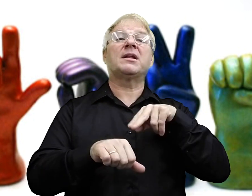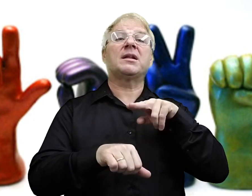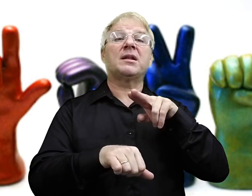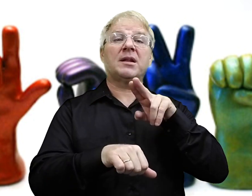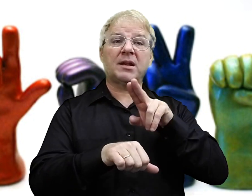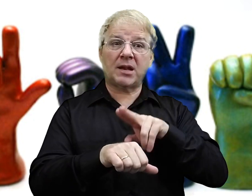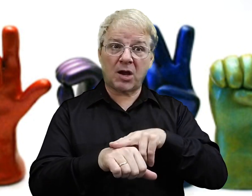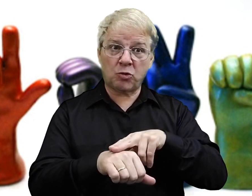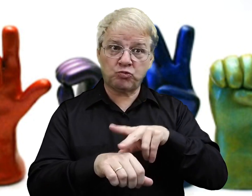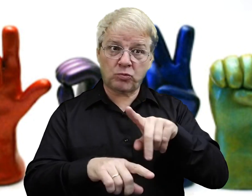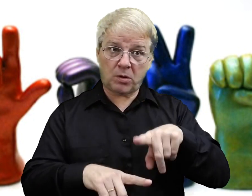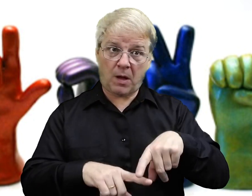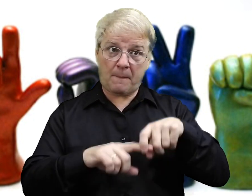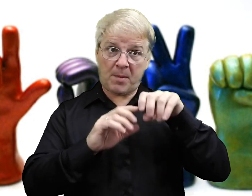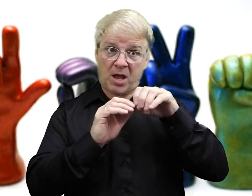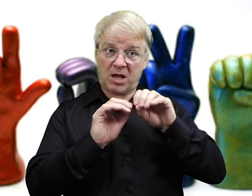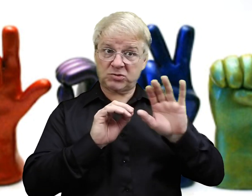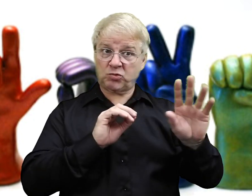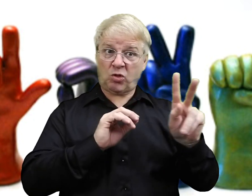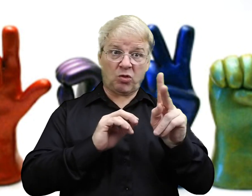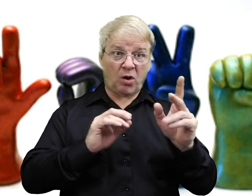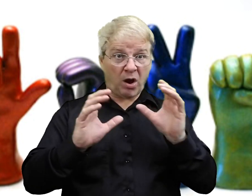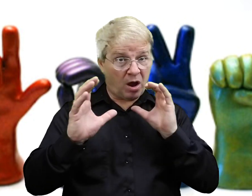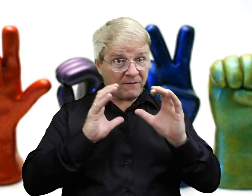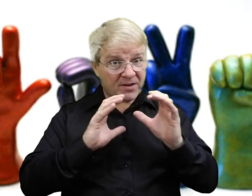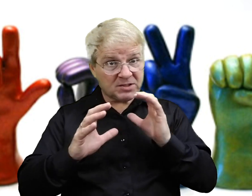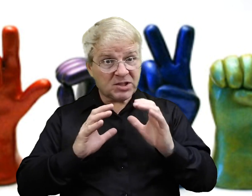for a natural pause in their conversation